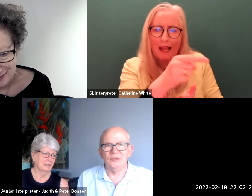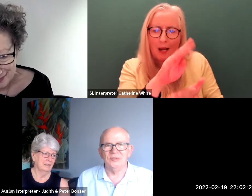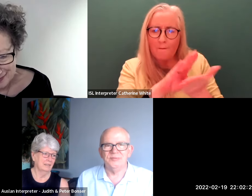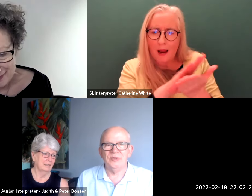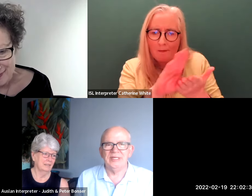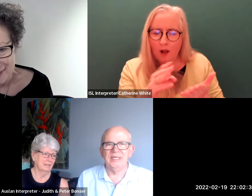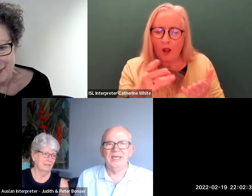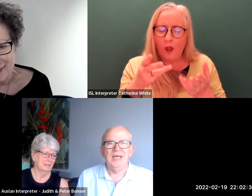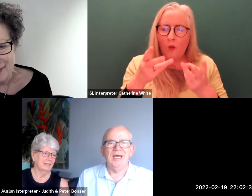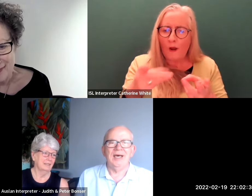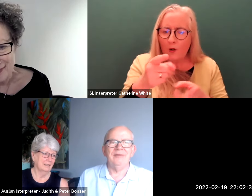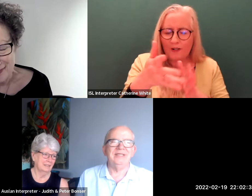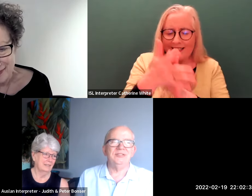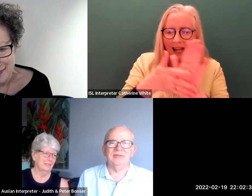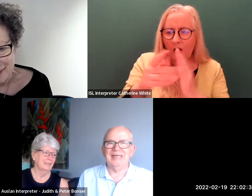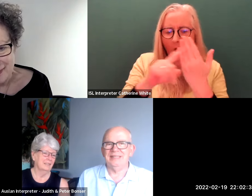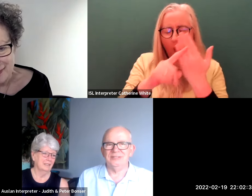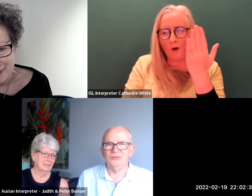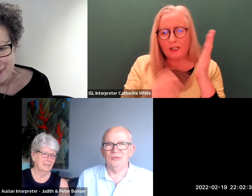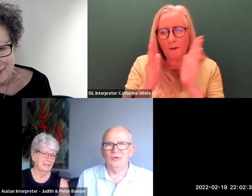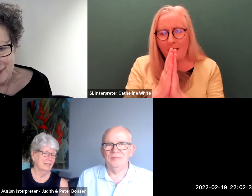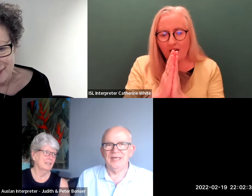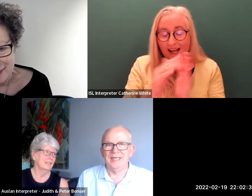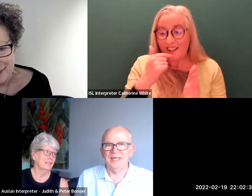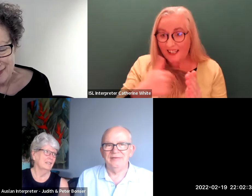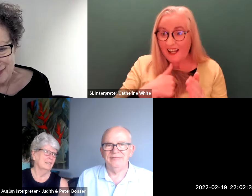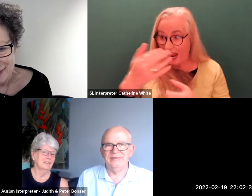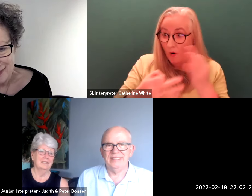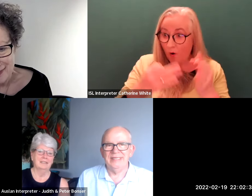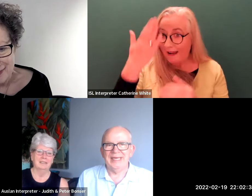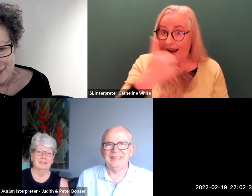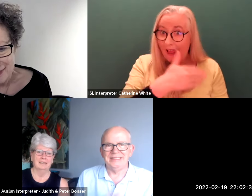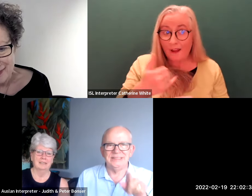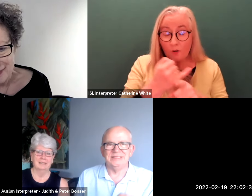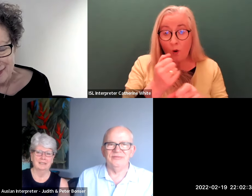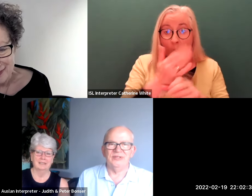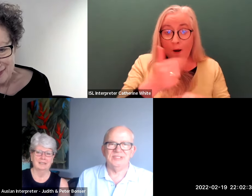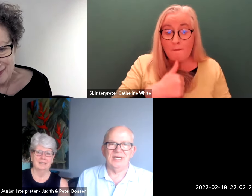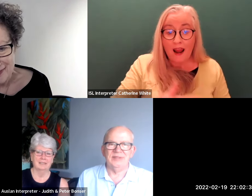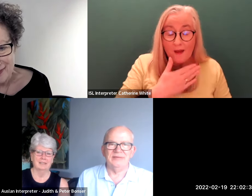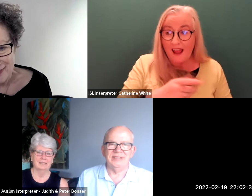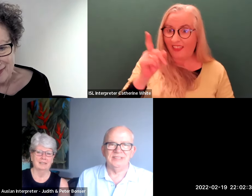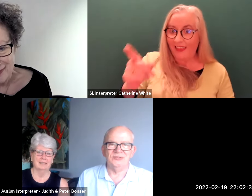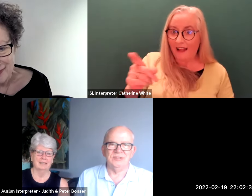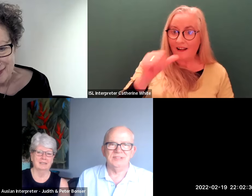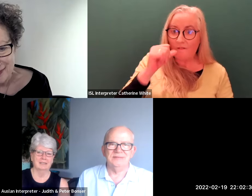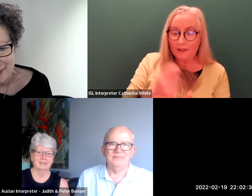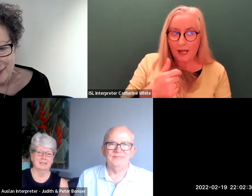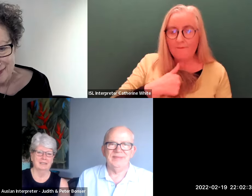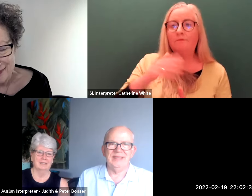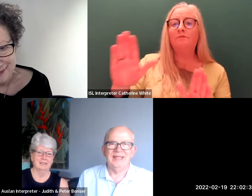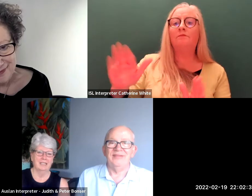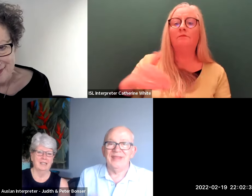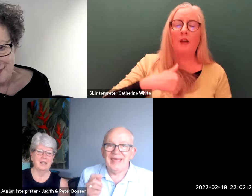signed the lord's prayer i went to a catholic school all my life and this is the first time that i've understood it